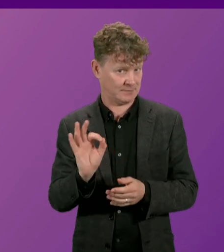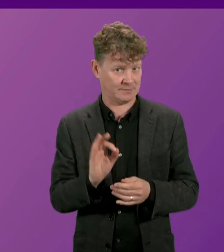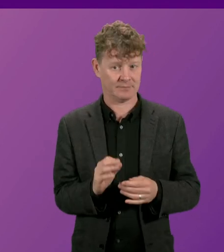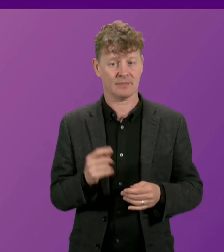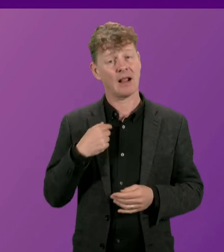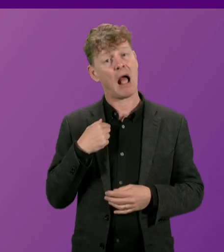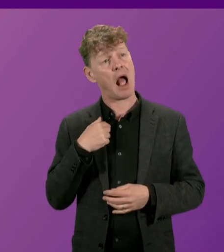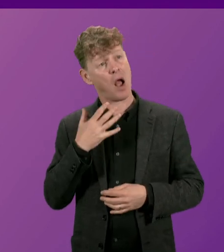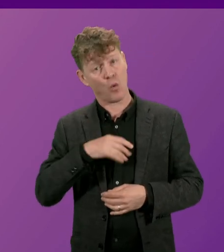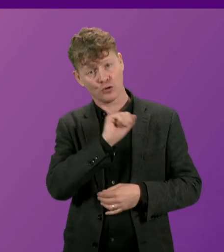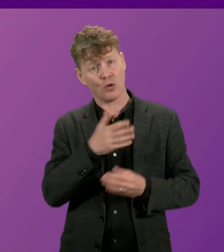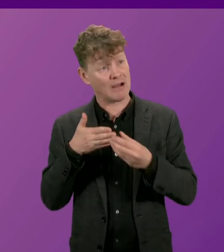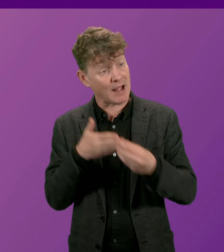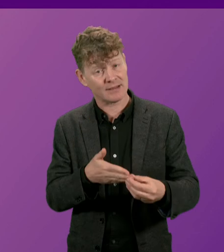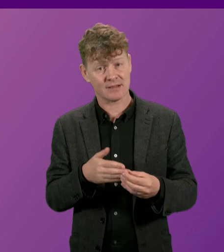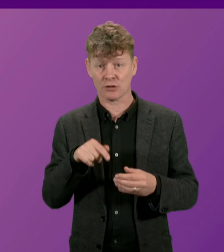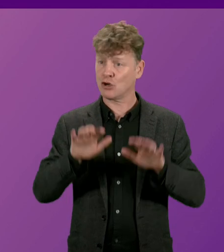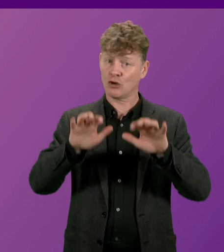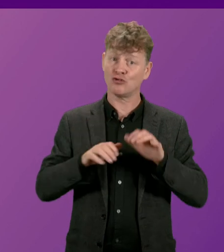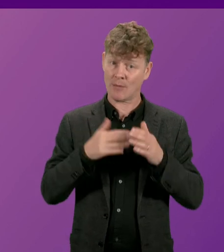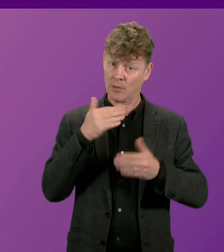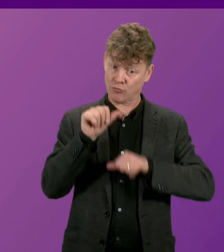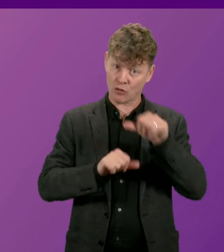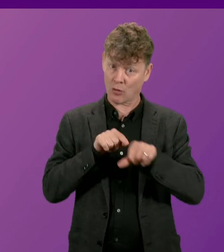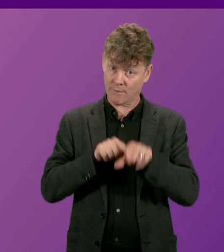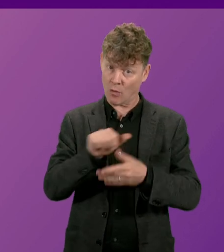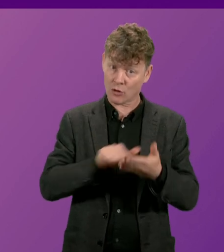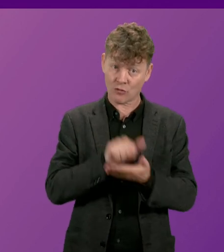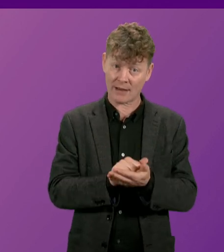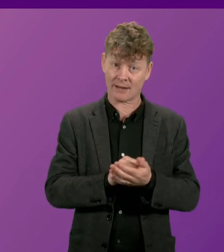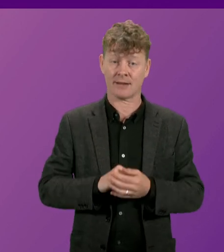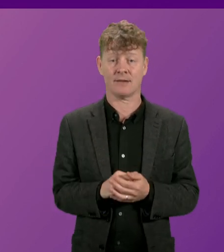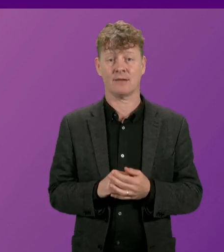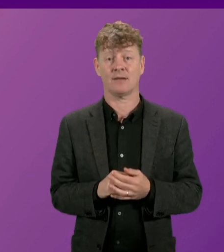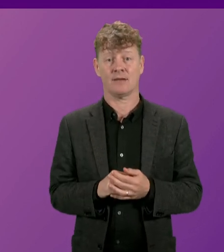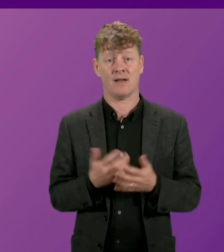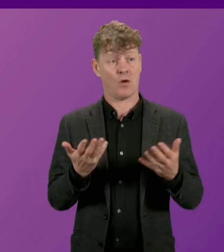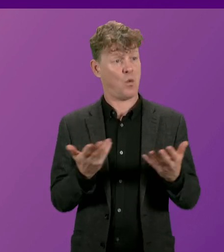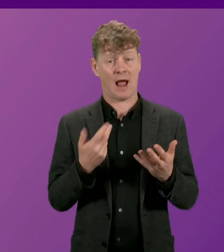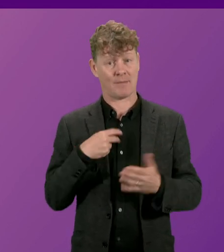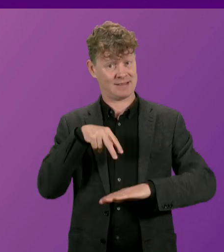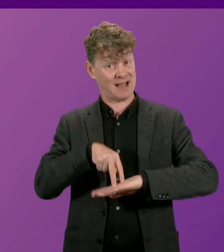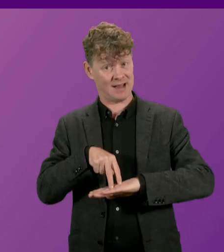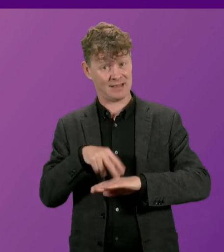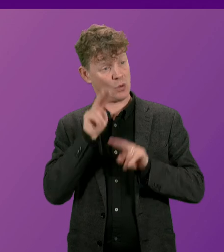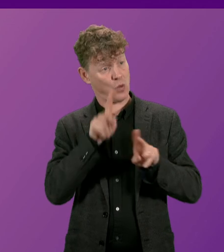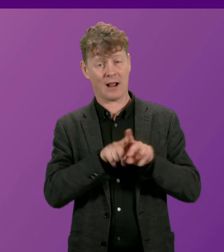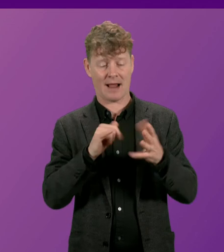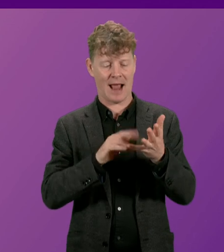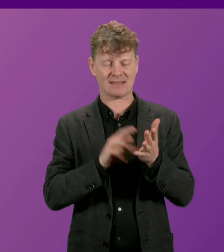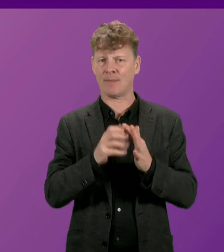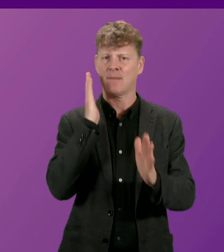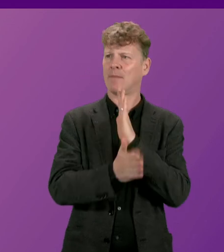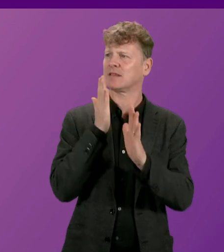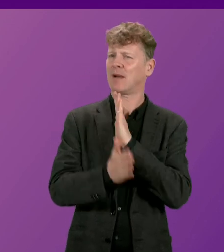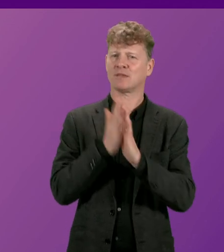seek your guidance as to whether chamber protocol was followed correctly last night. Because from where I'm standing, it seems as if the SNP have passed new